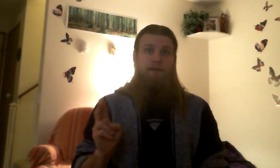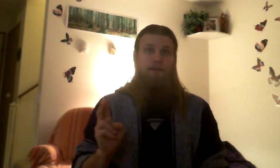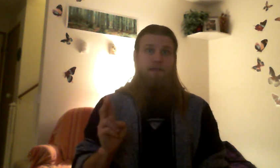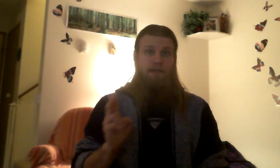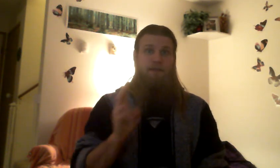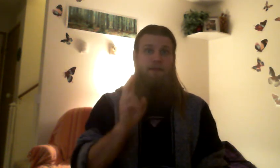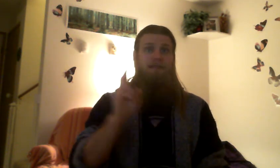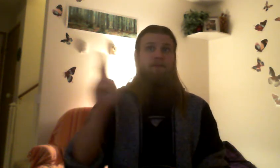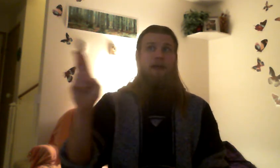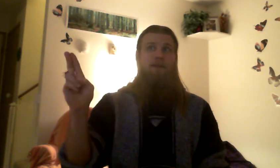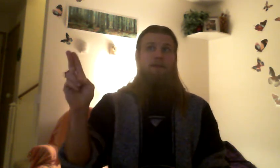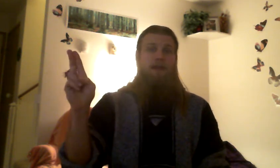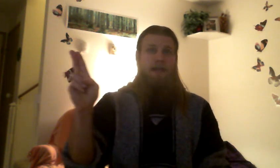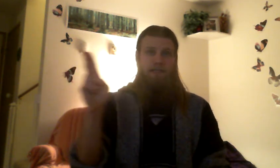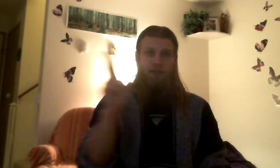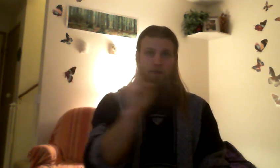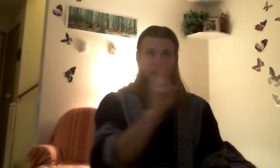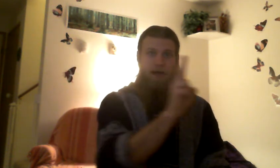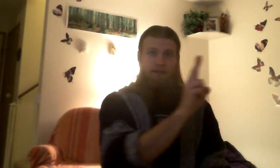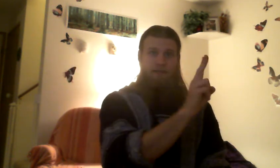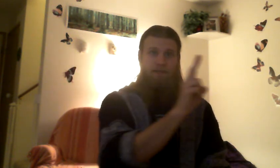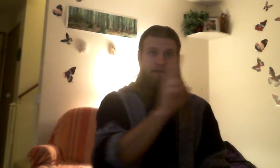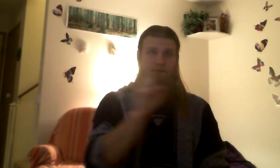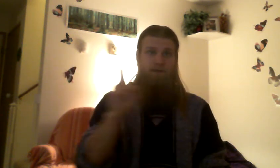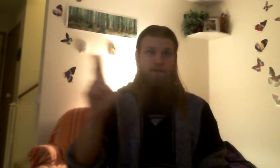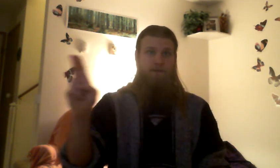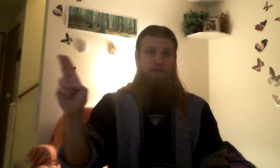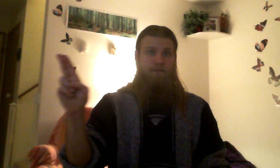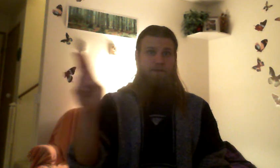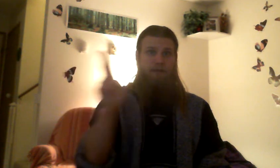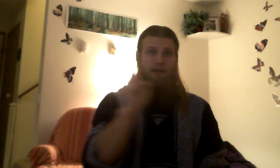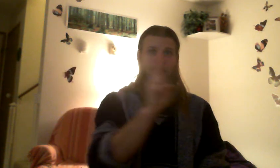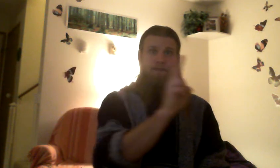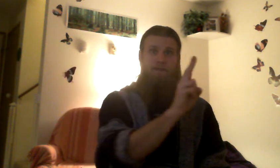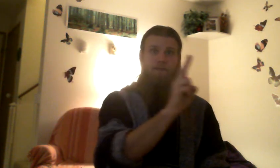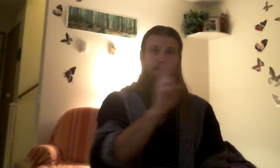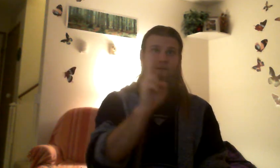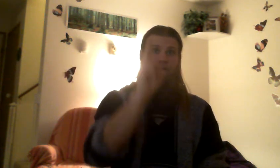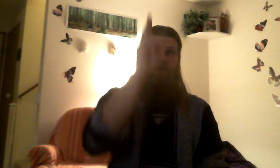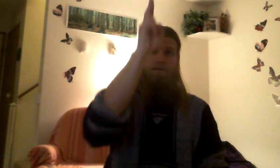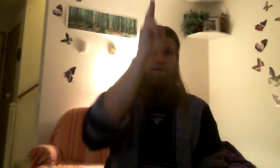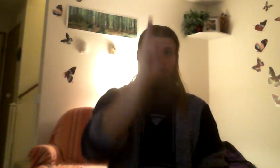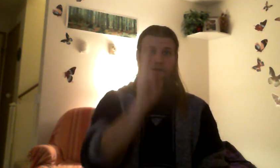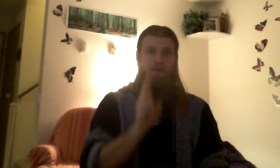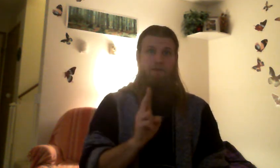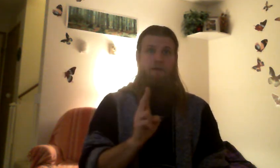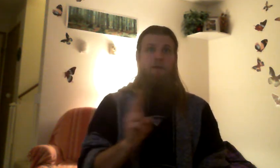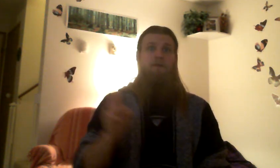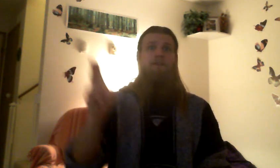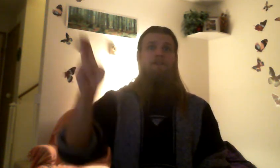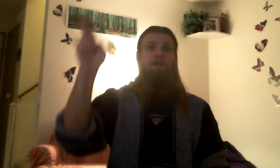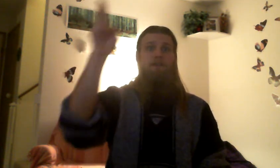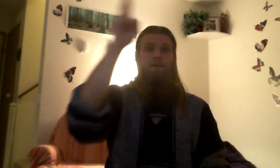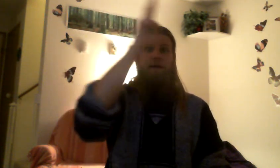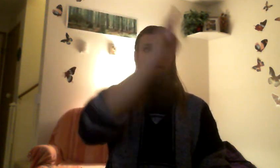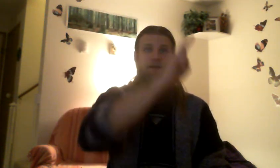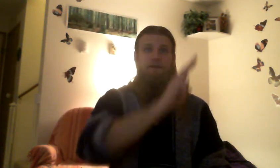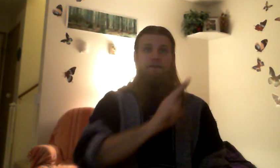is a cross with a circle around it.